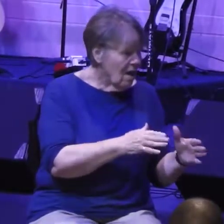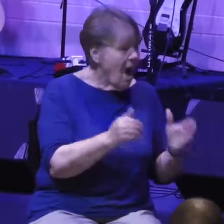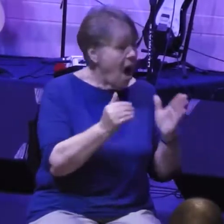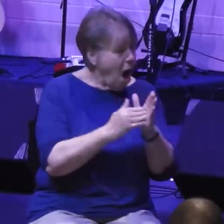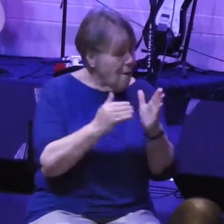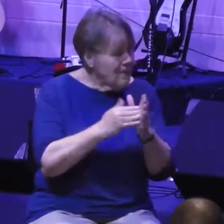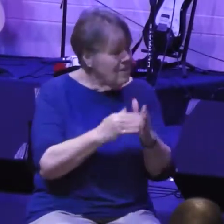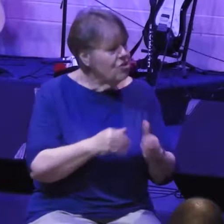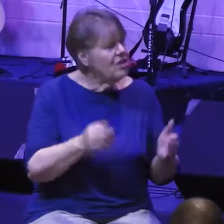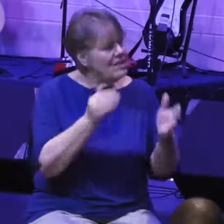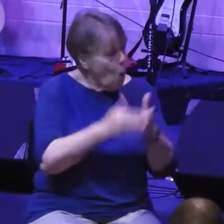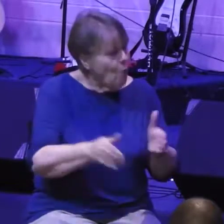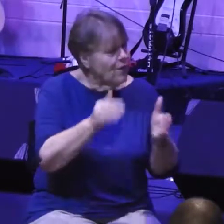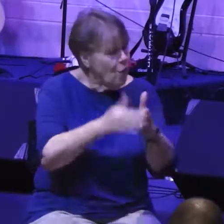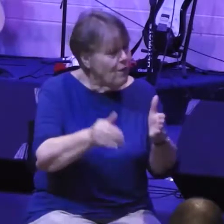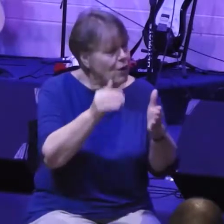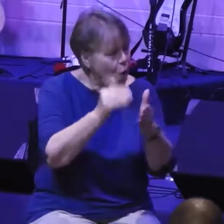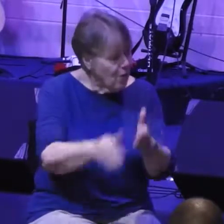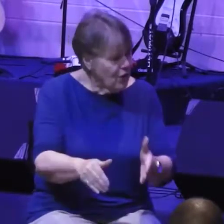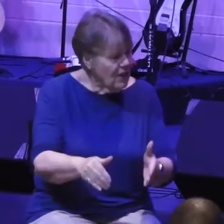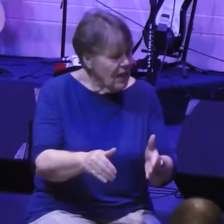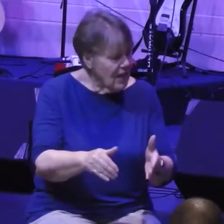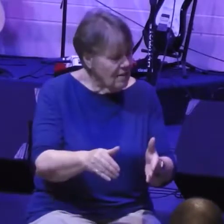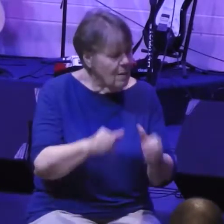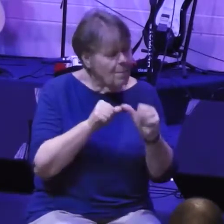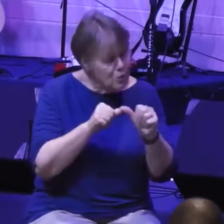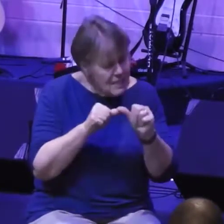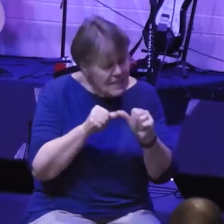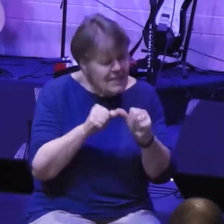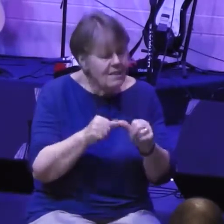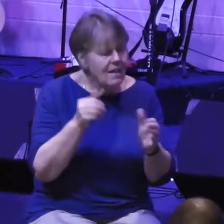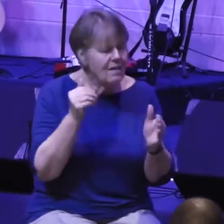an indicator, sorry, persistent opposition